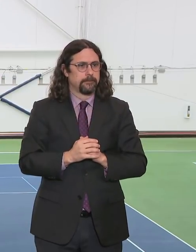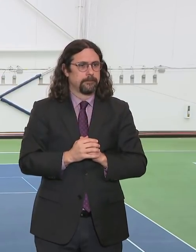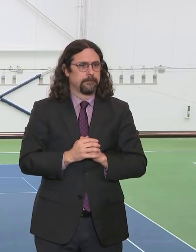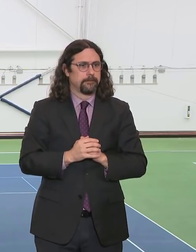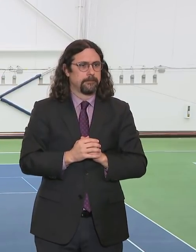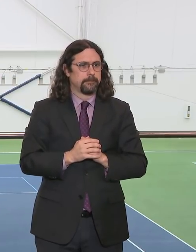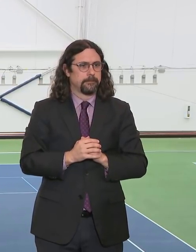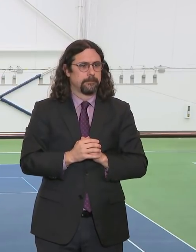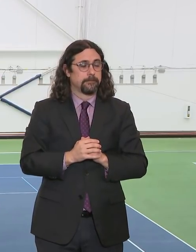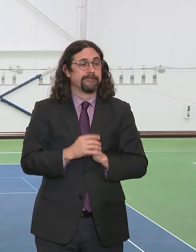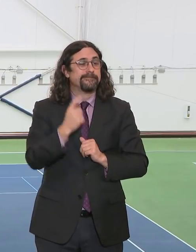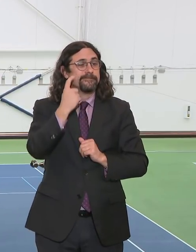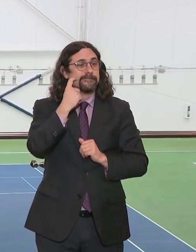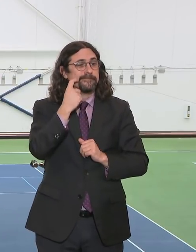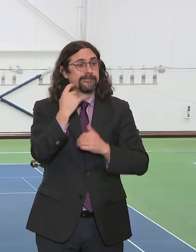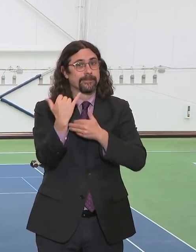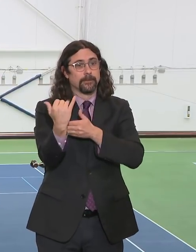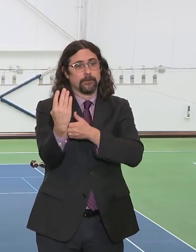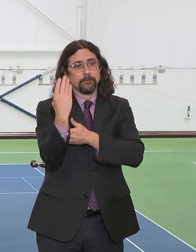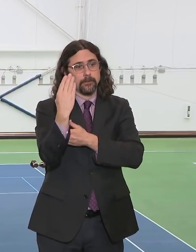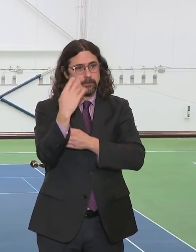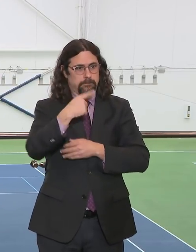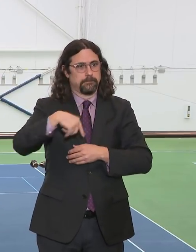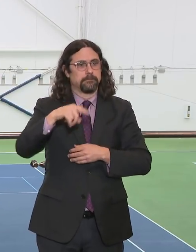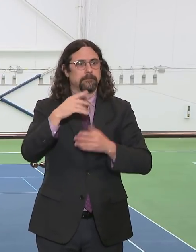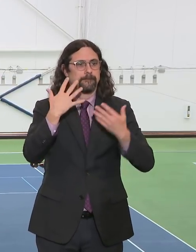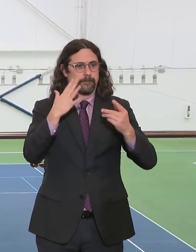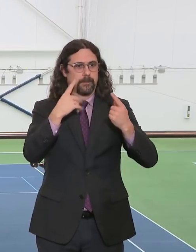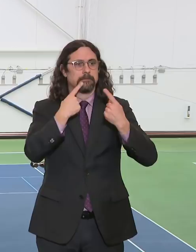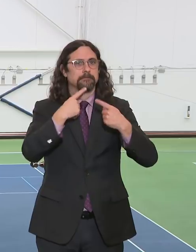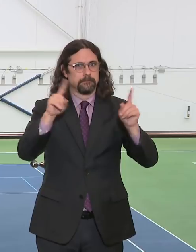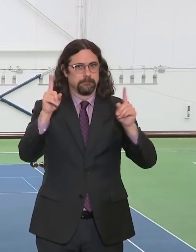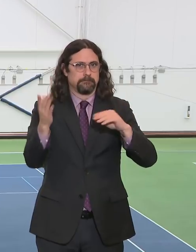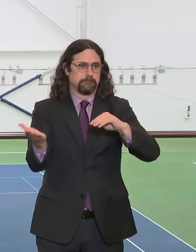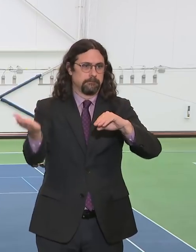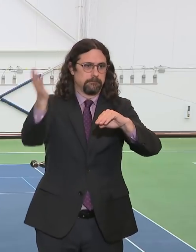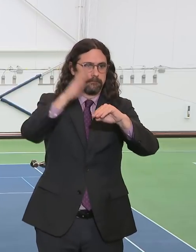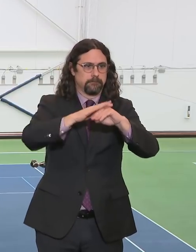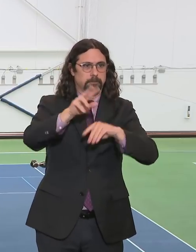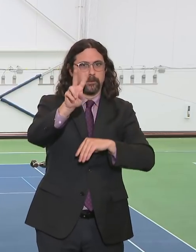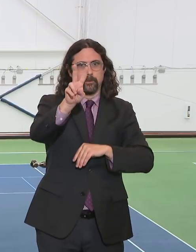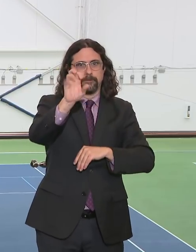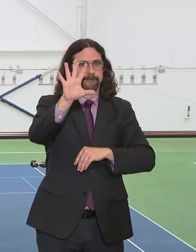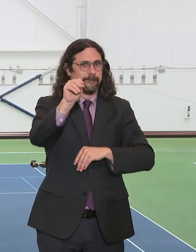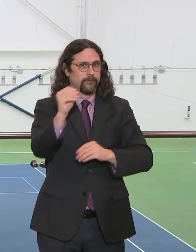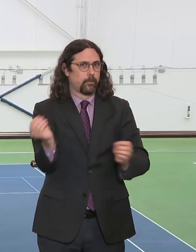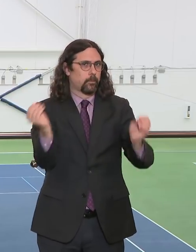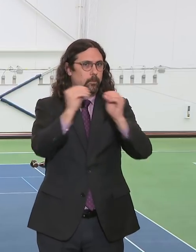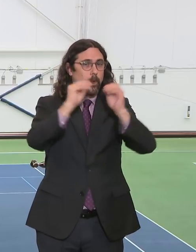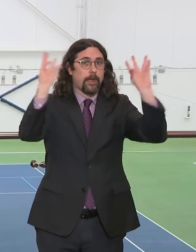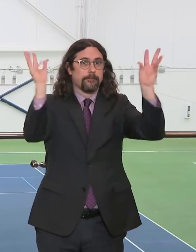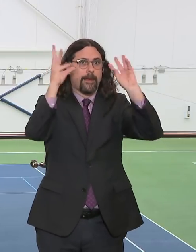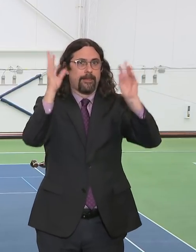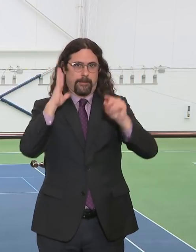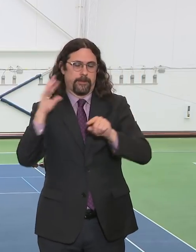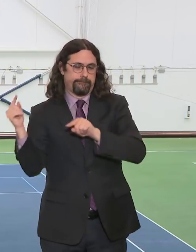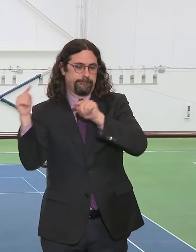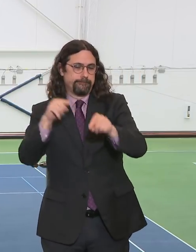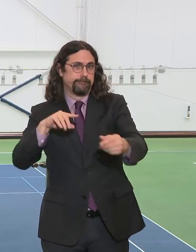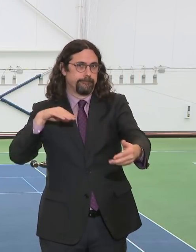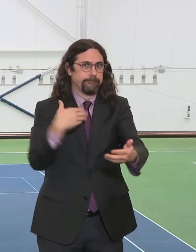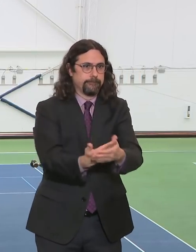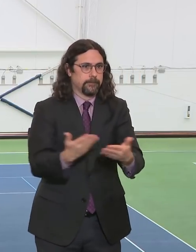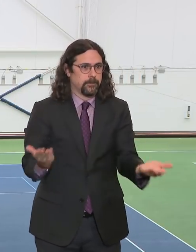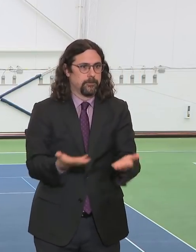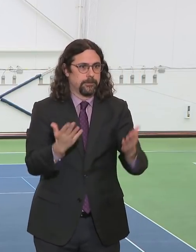250 more ambulances are coming right away to New York City, from FEMA, from all over the country,